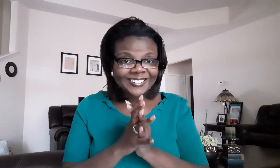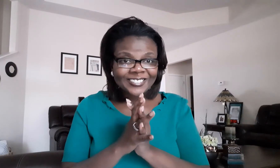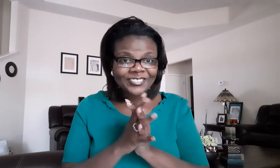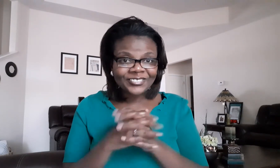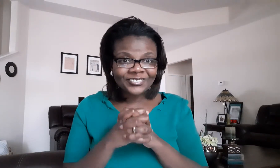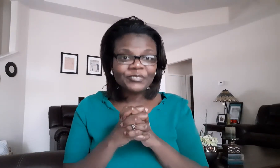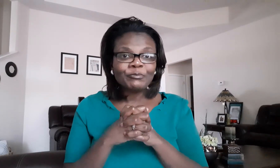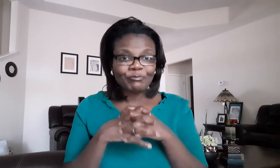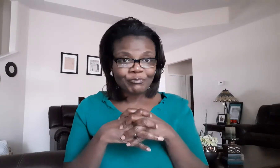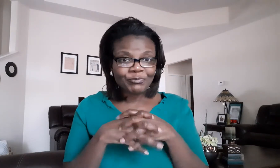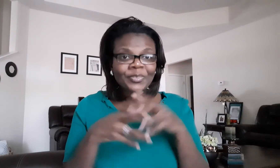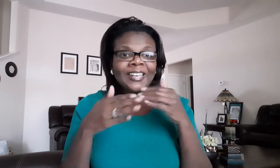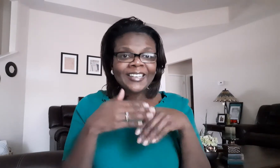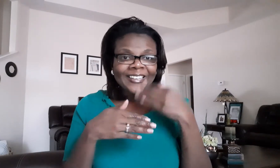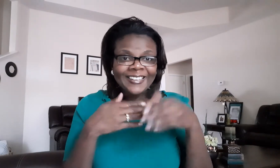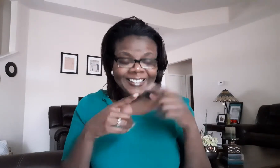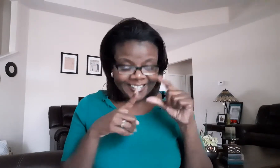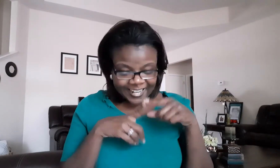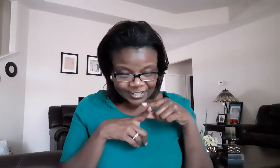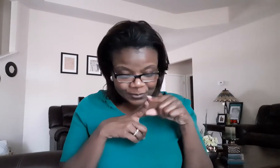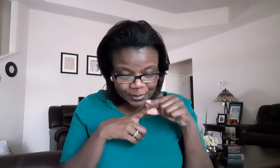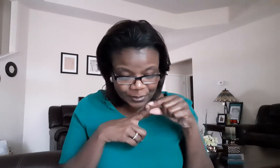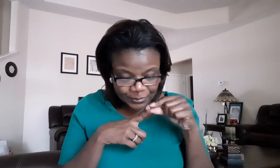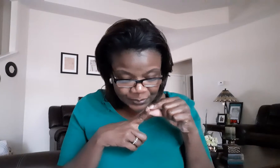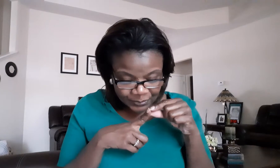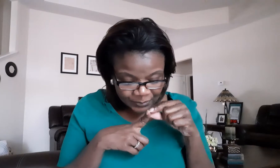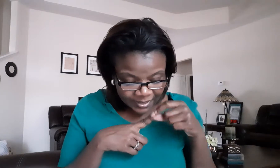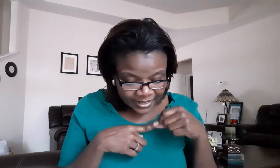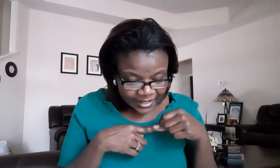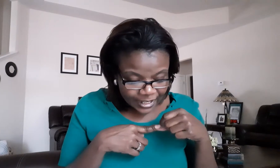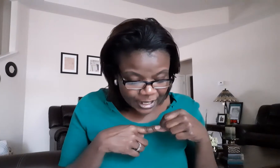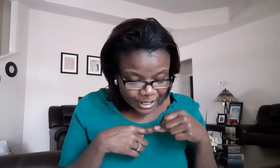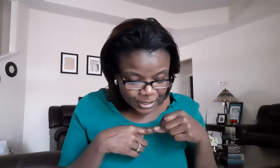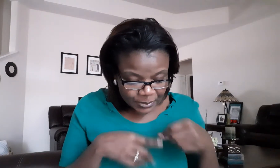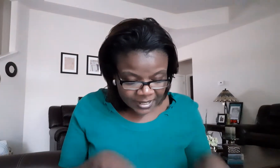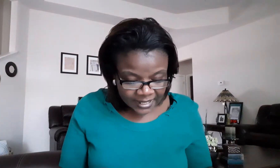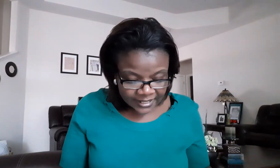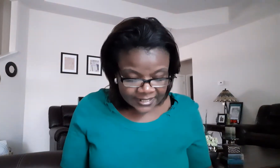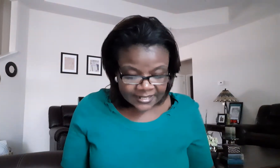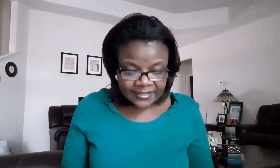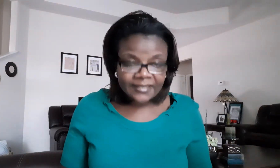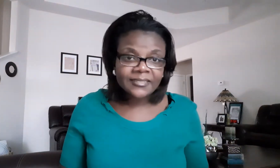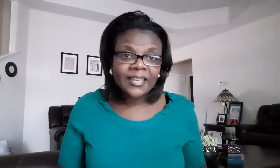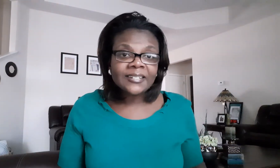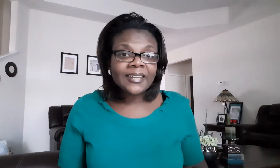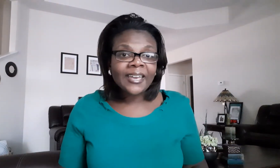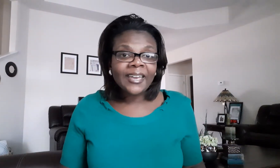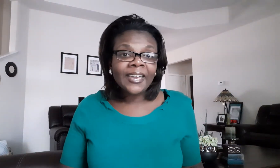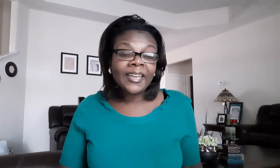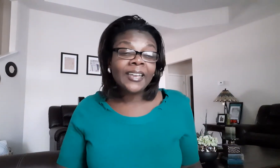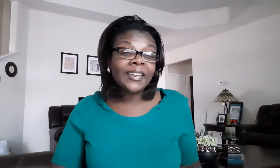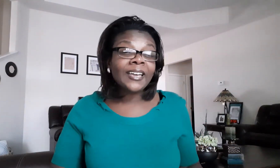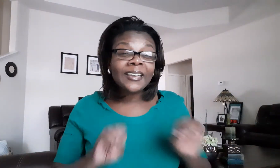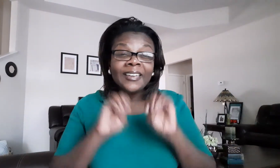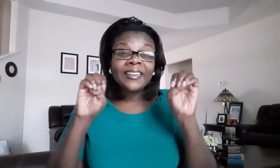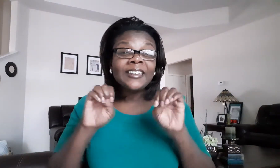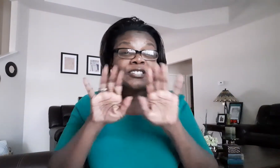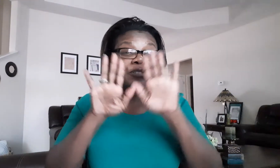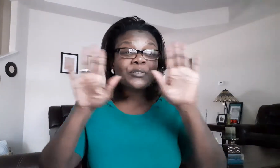next word um is sunday easter